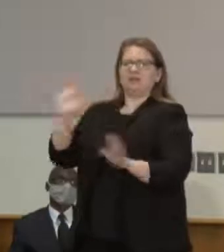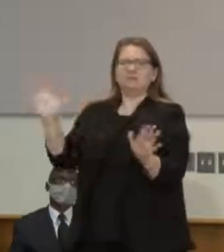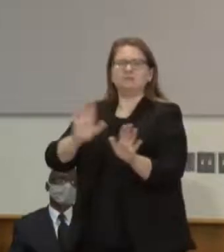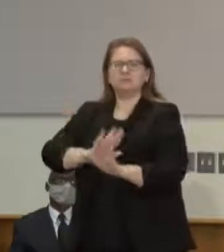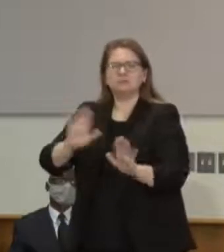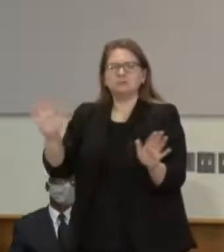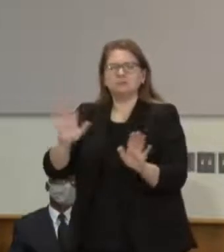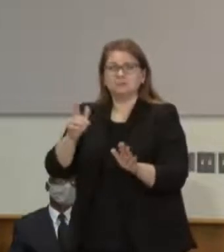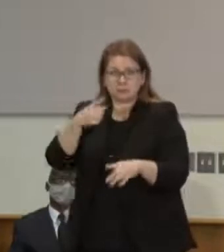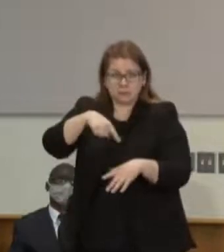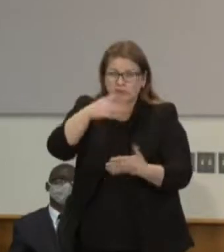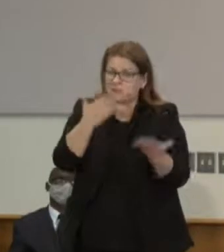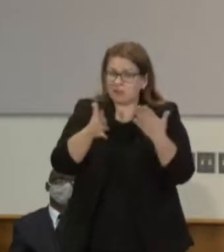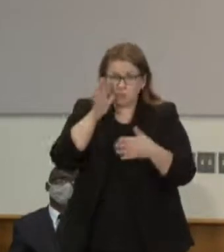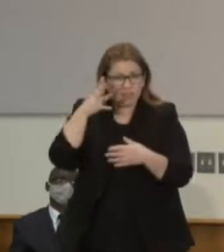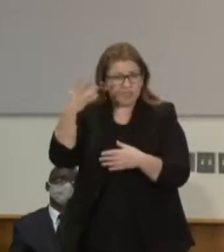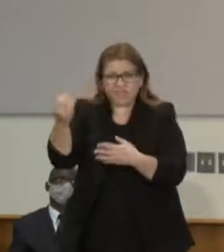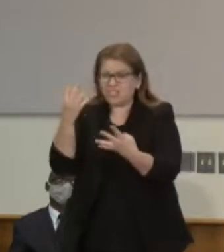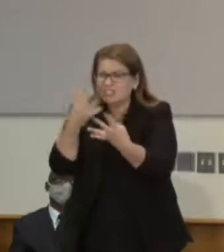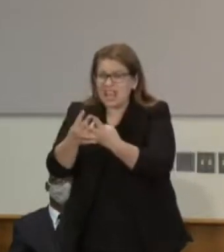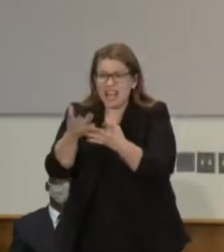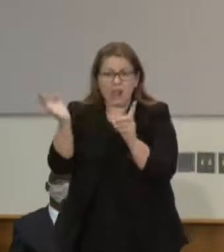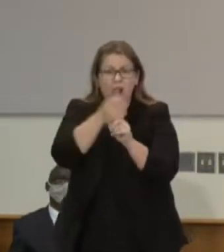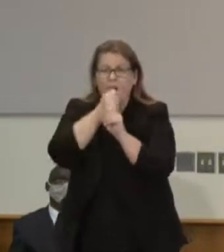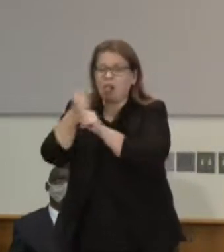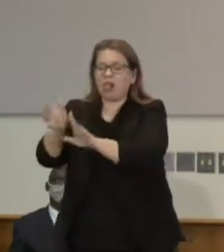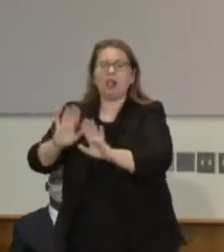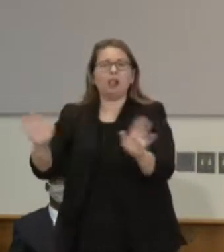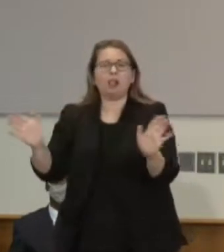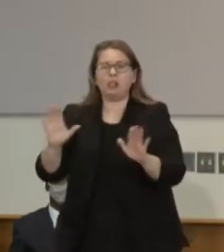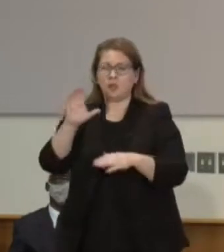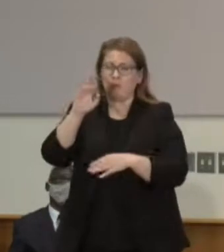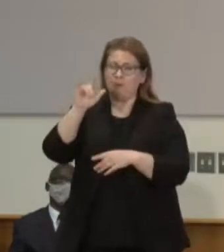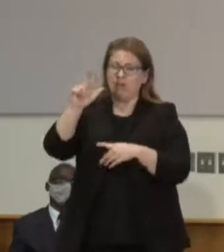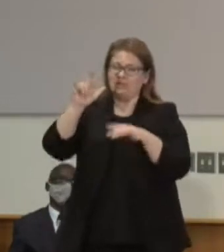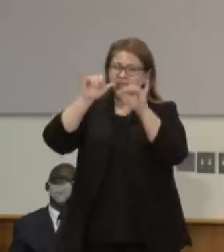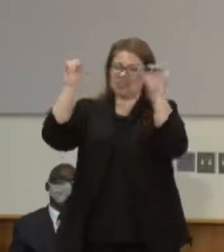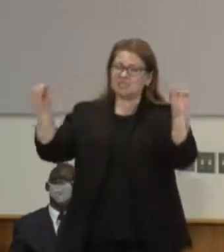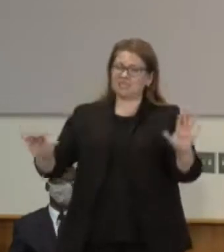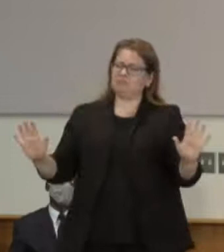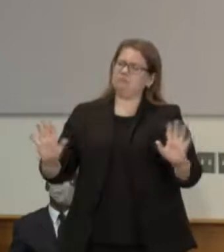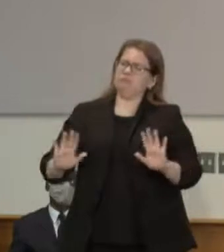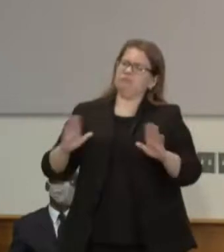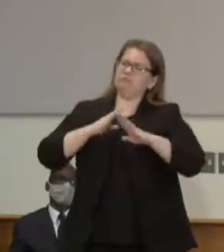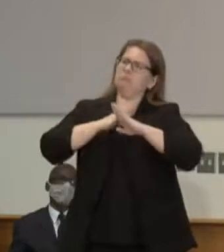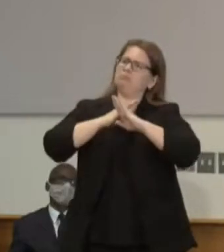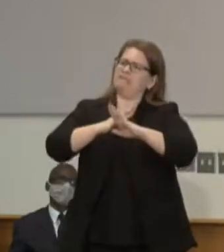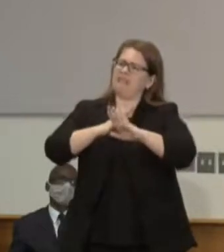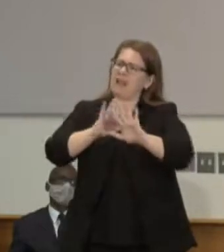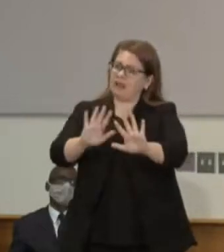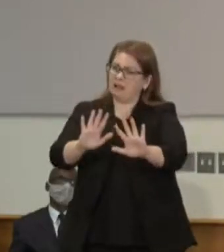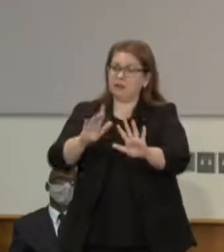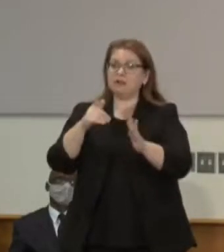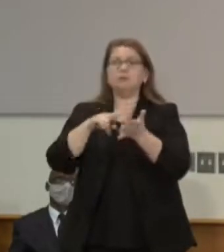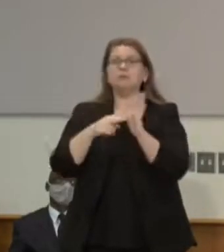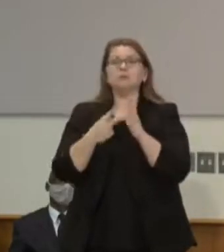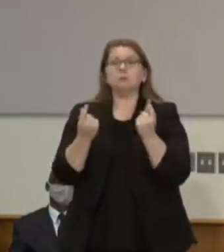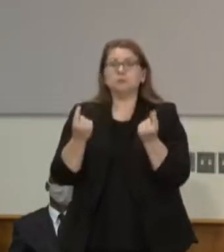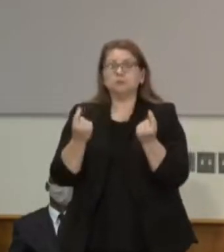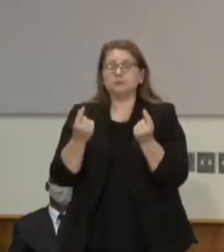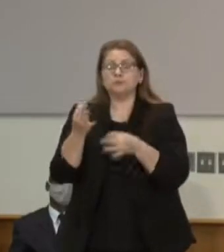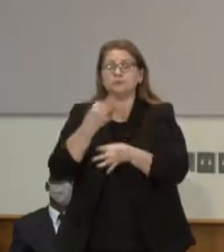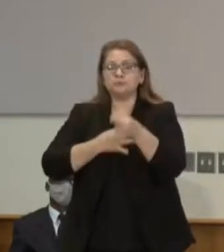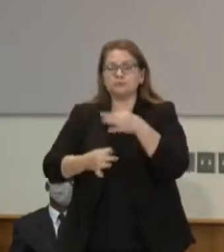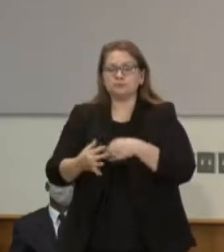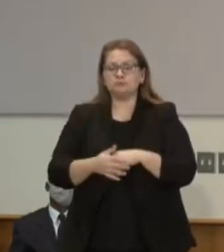and making them part of the criminal justice system, what they did was that they would go themselves, someone who looked like them, who was who